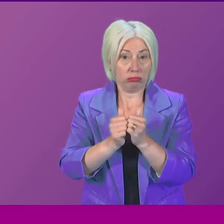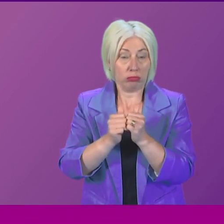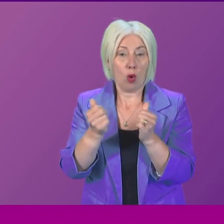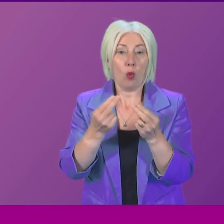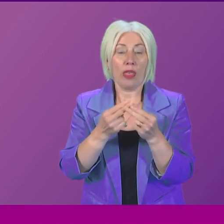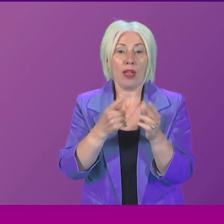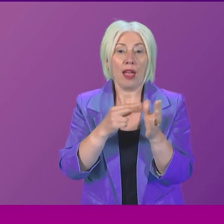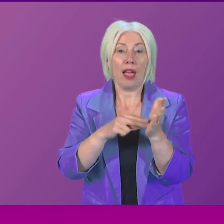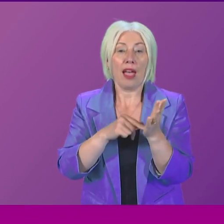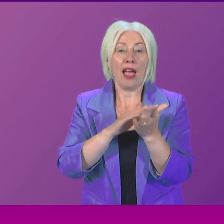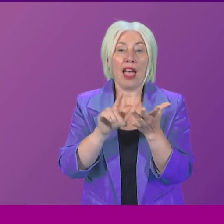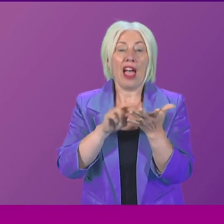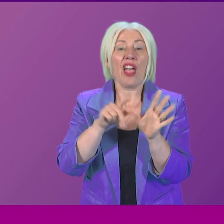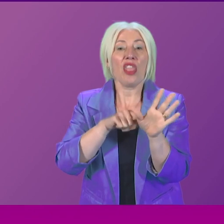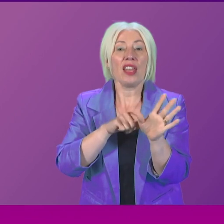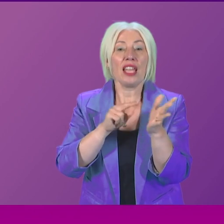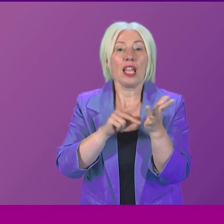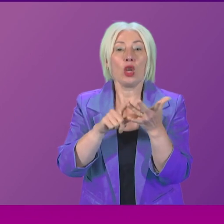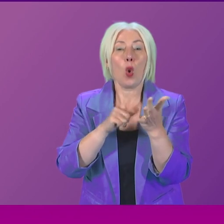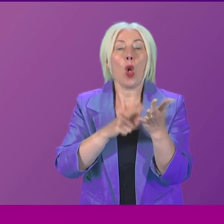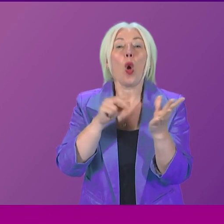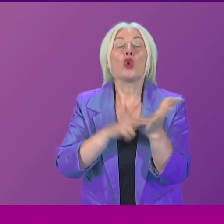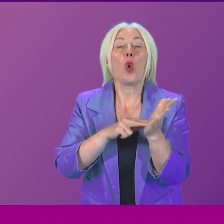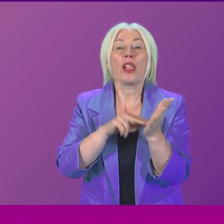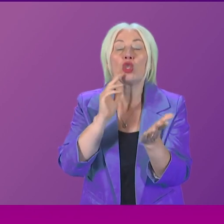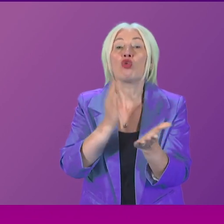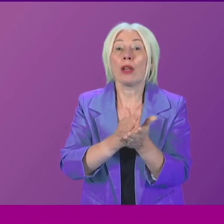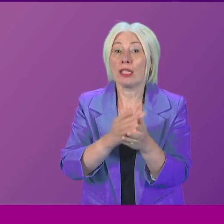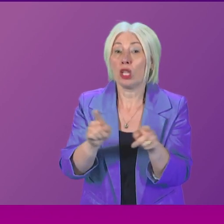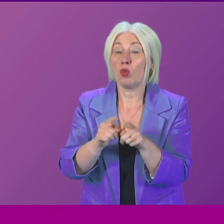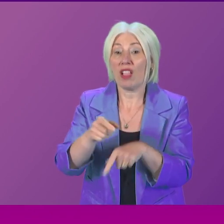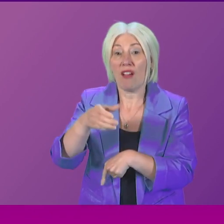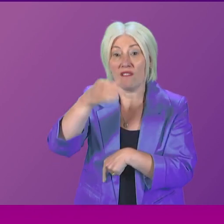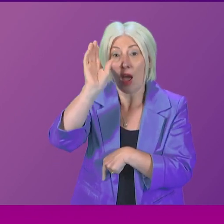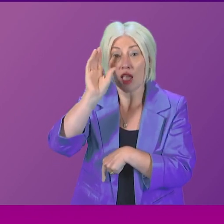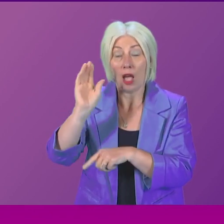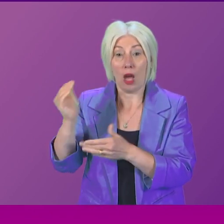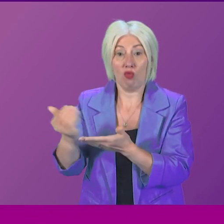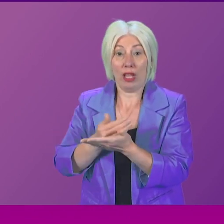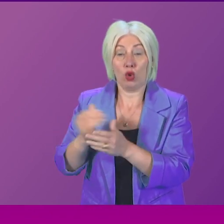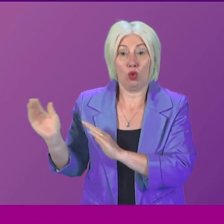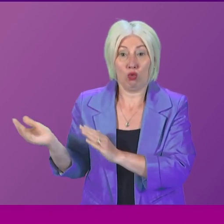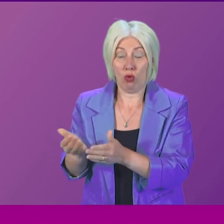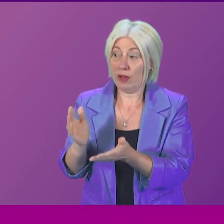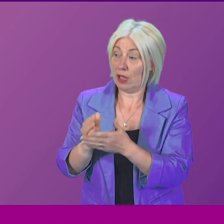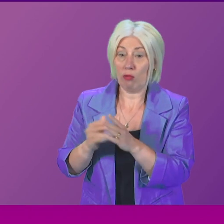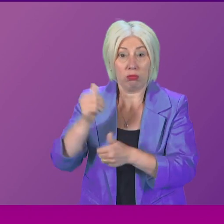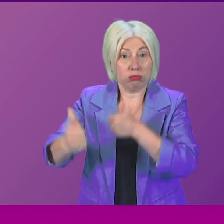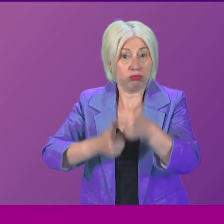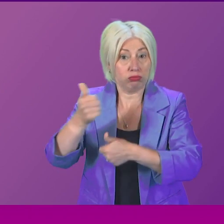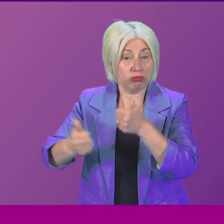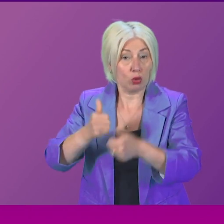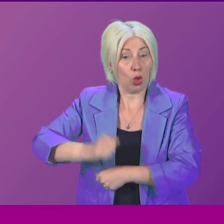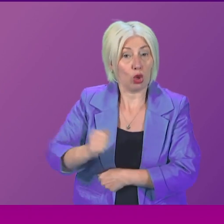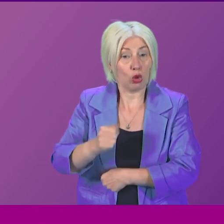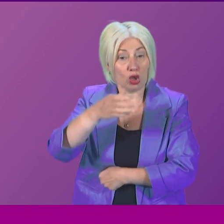Nolan Trust. I note that he mentioned the Scottish Fire and Rescue Service. Will he also join me in congratulating the Scottish Fire and